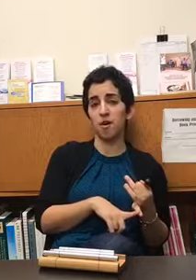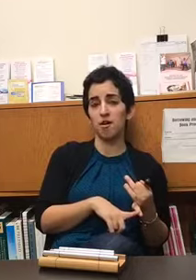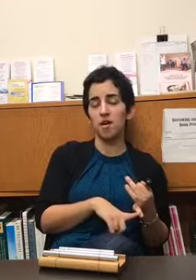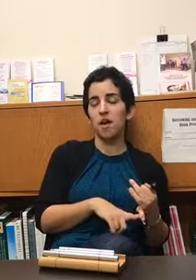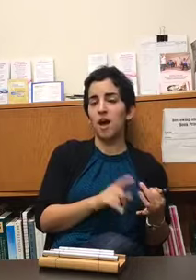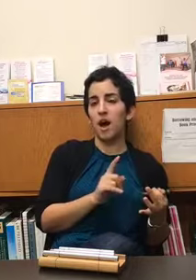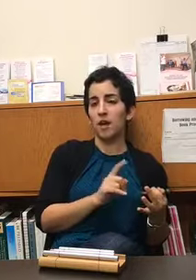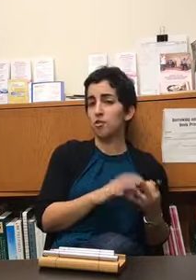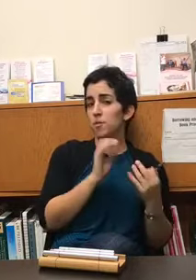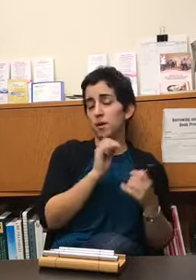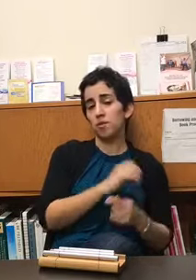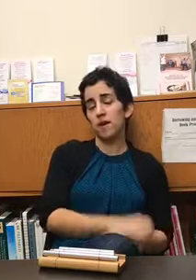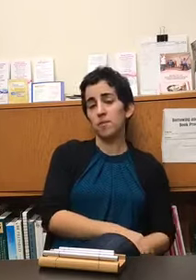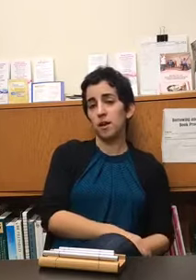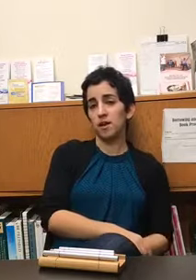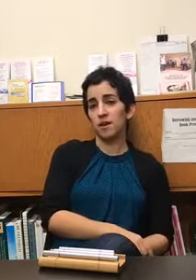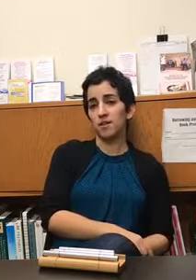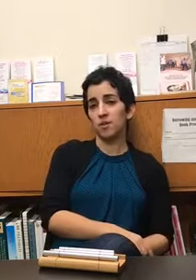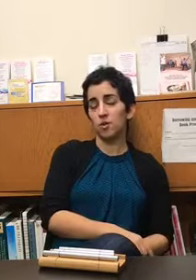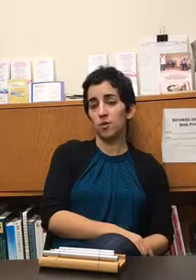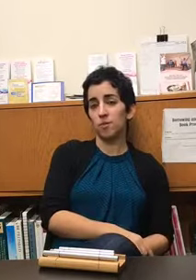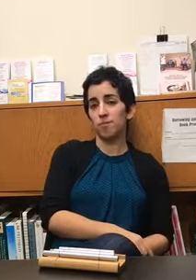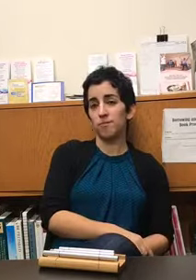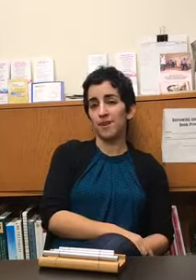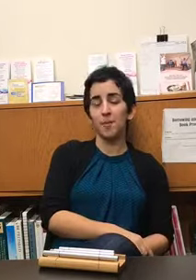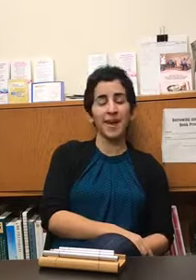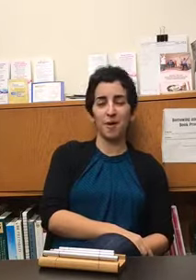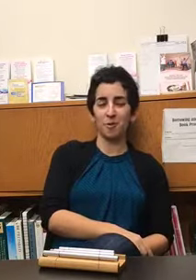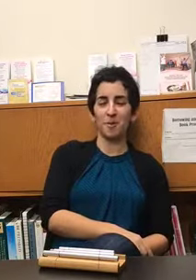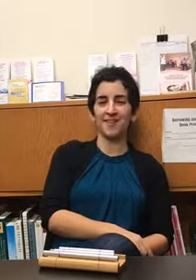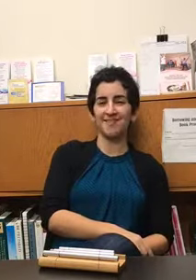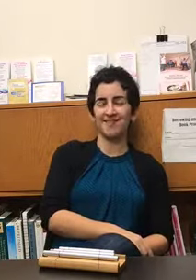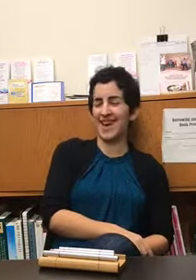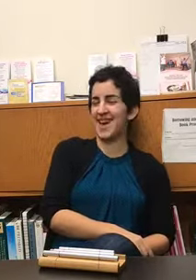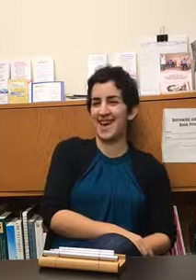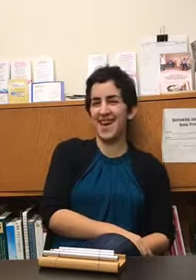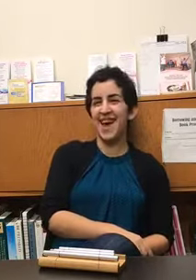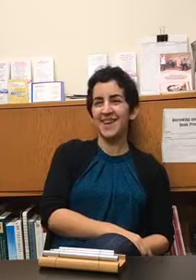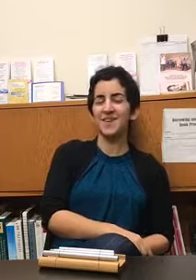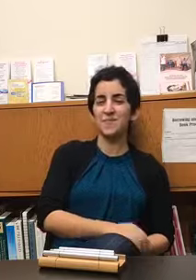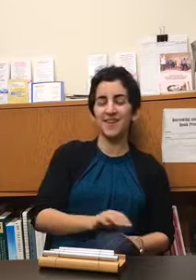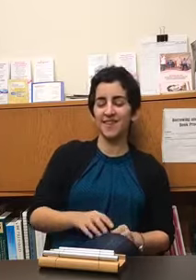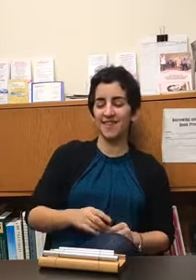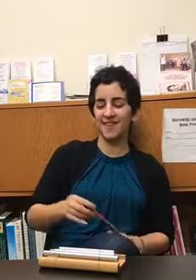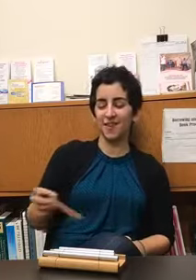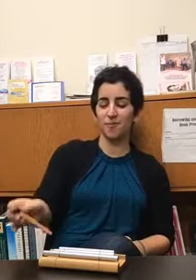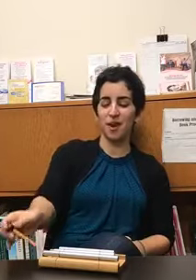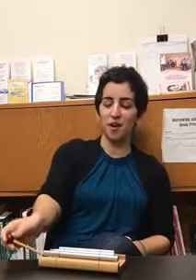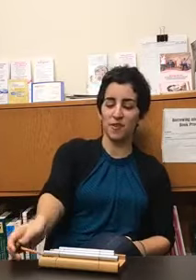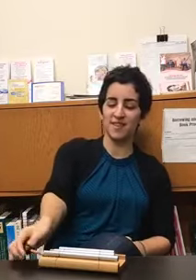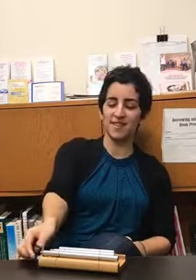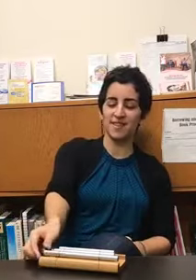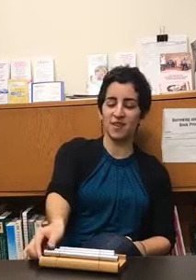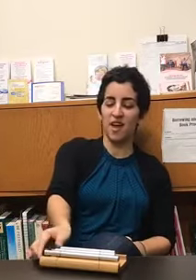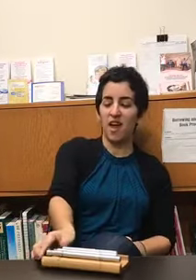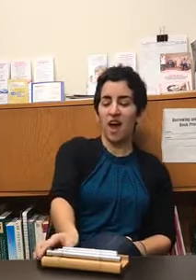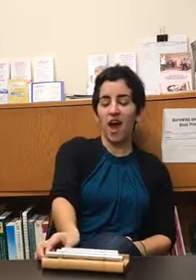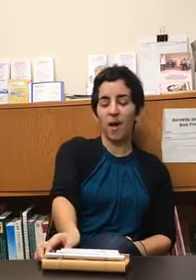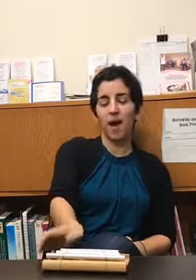uh you should be able to find me and so come hang out with me see pictures of my office and um how